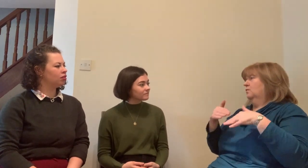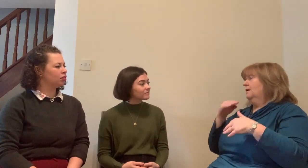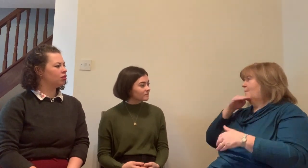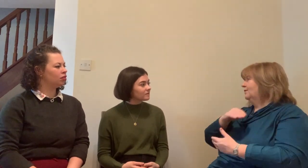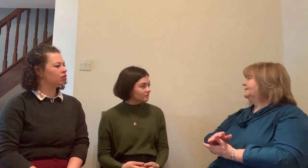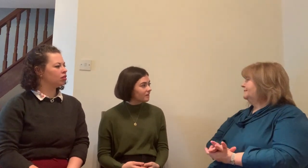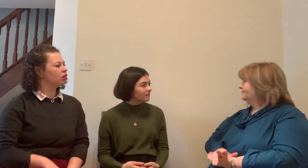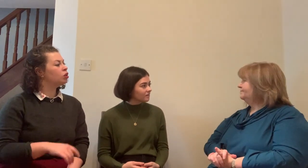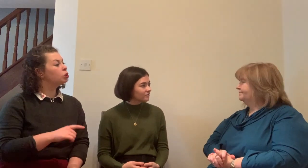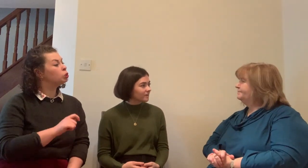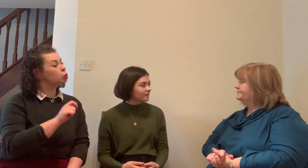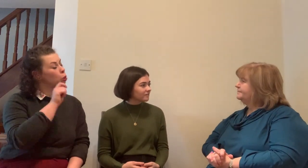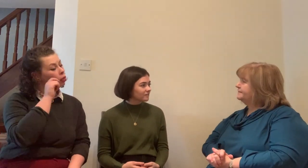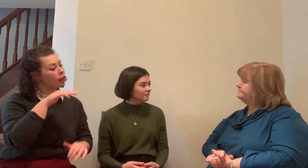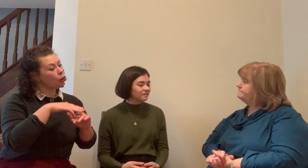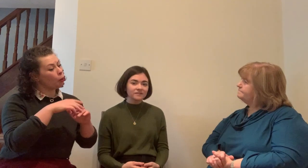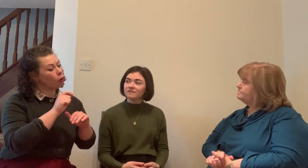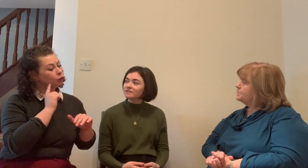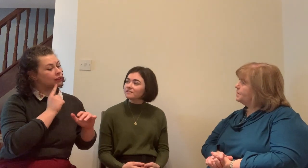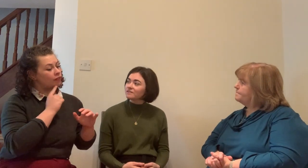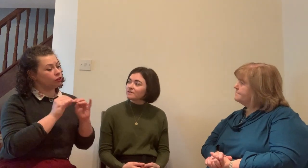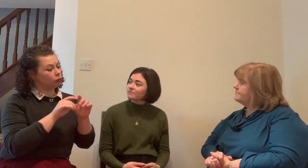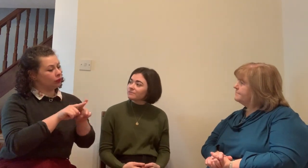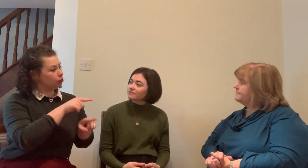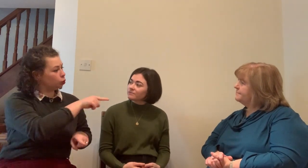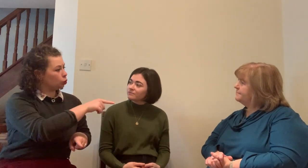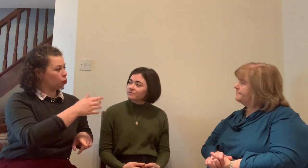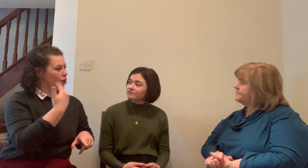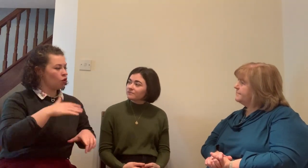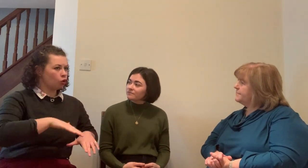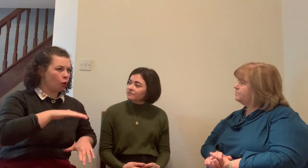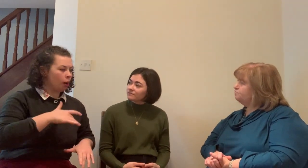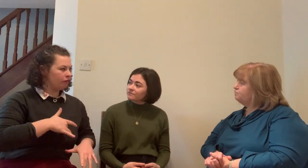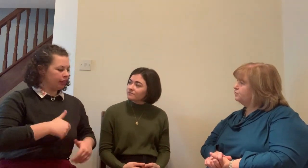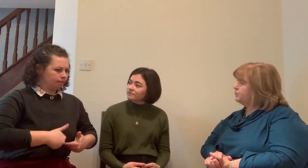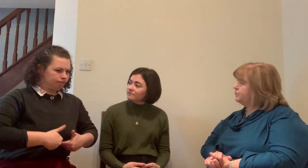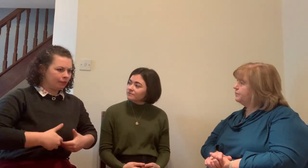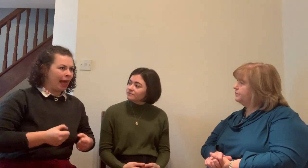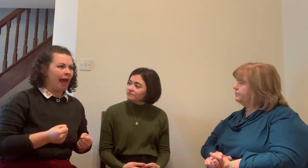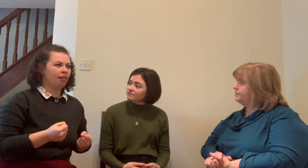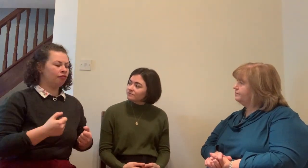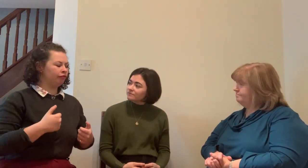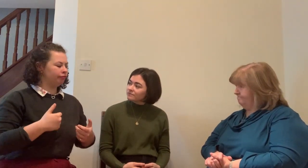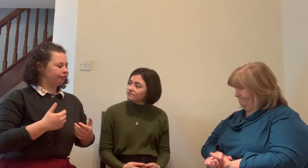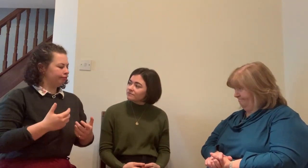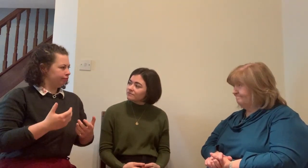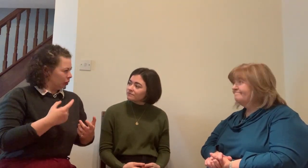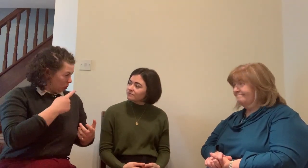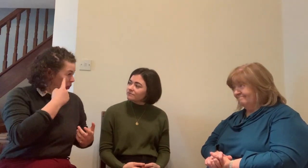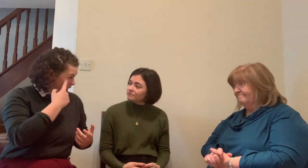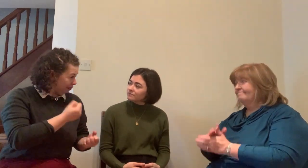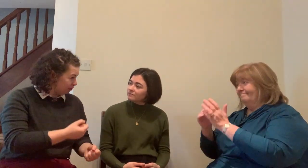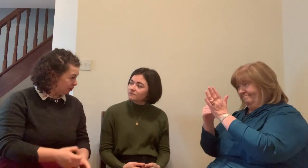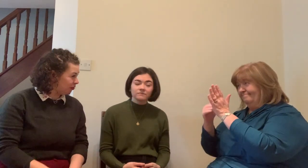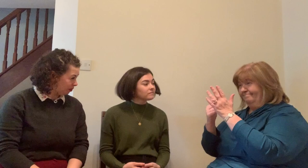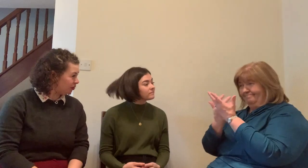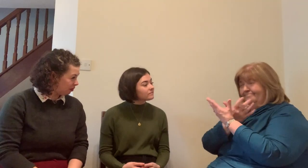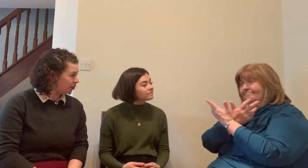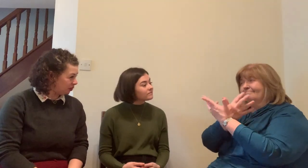is endless. Obviously, you know, when you think about deaf people who come from different countries like, say, Russia or Japan or